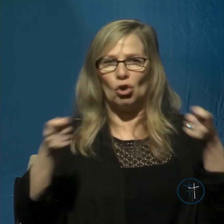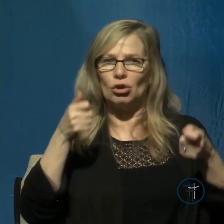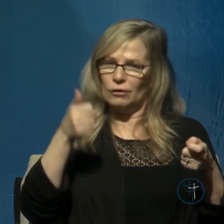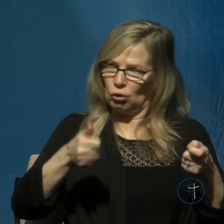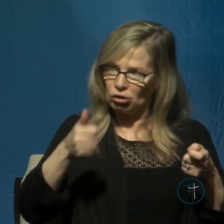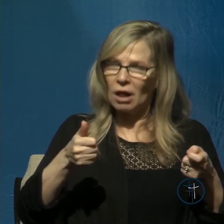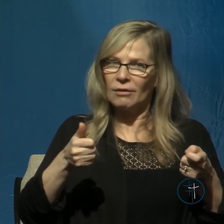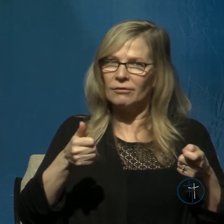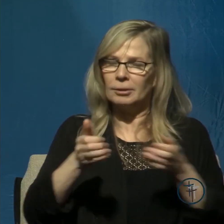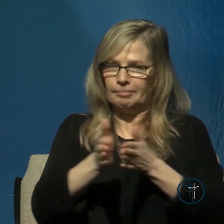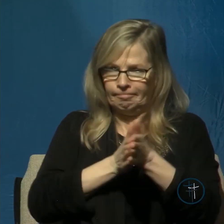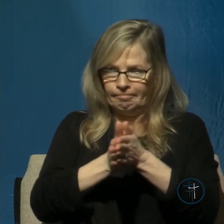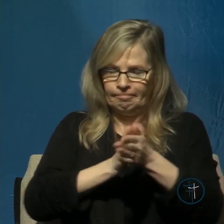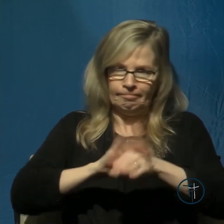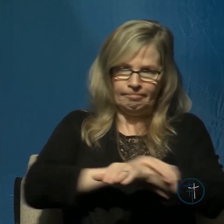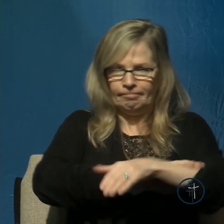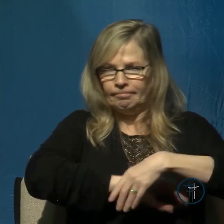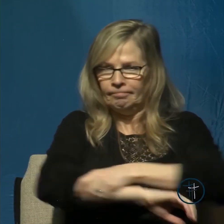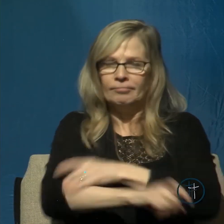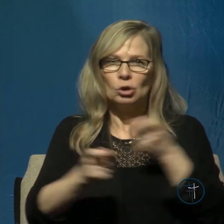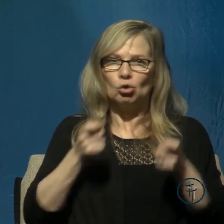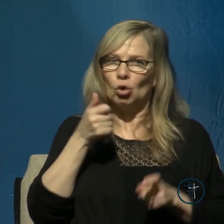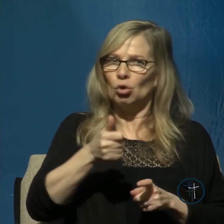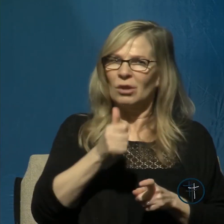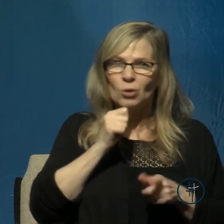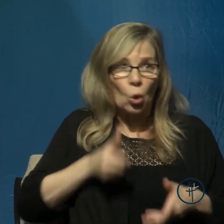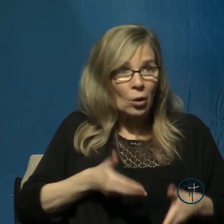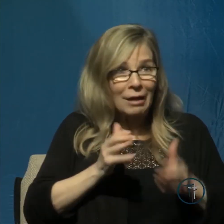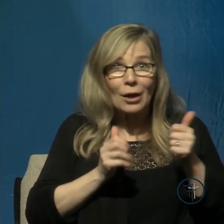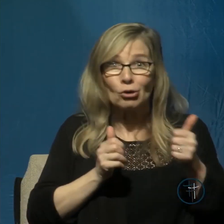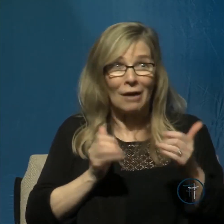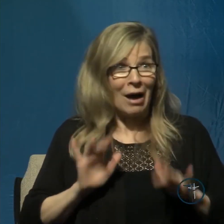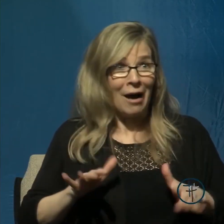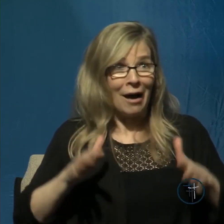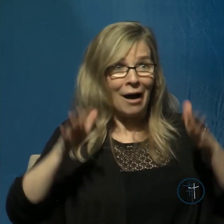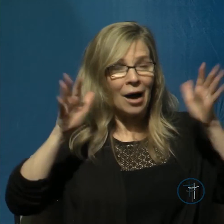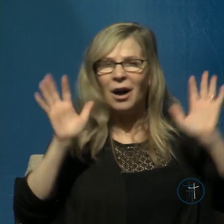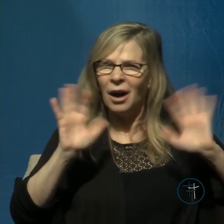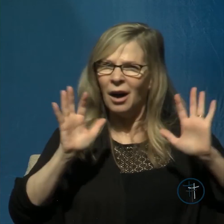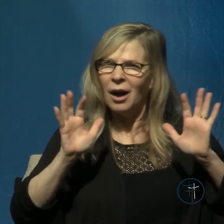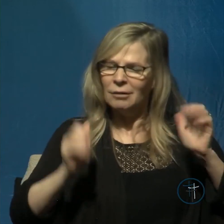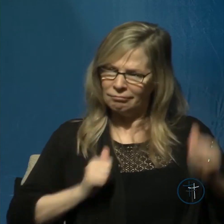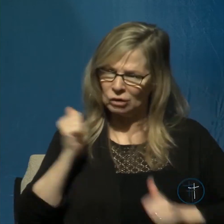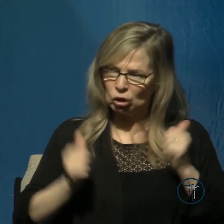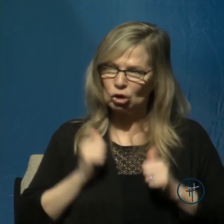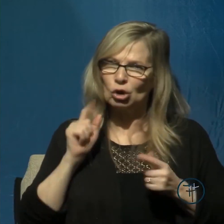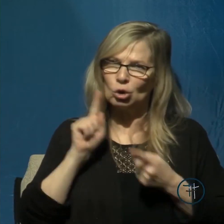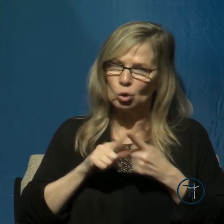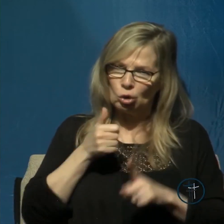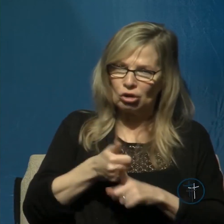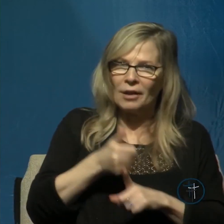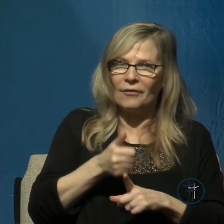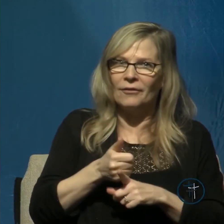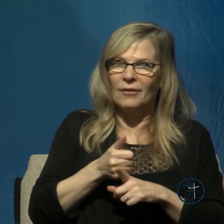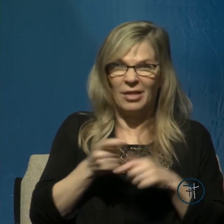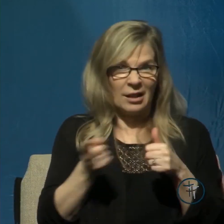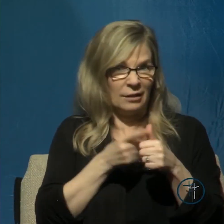up you control yourself you do not let yourself go you assert yourself that's the first thing but it does not stop at that